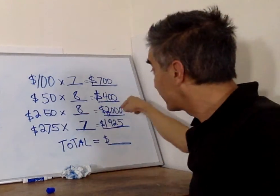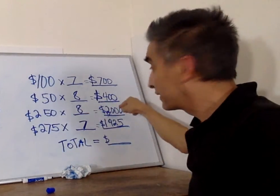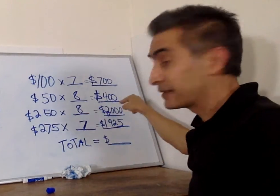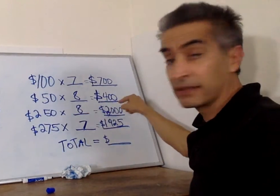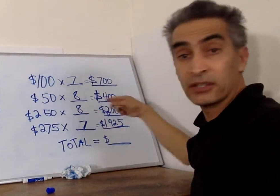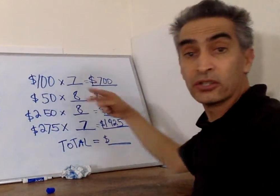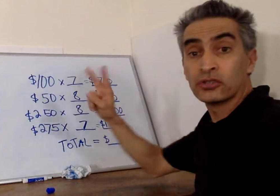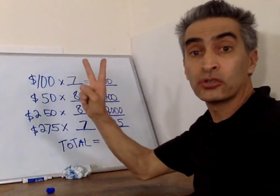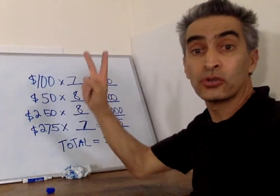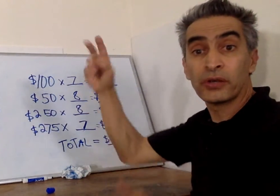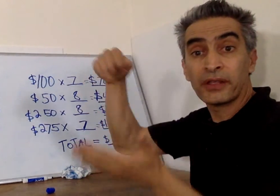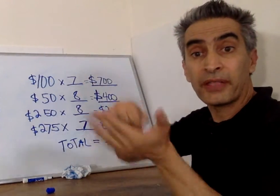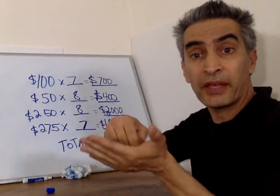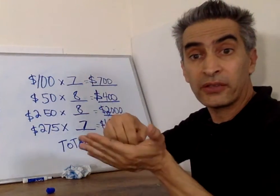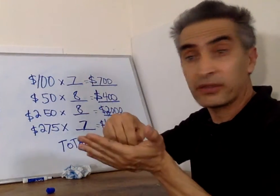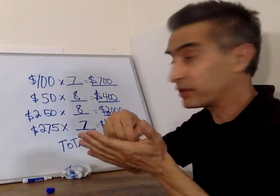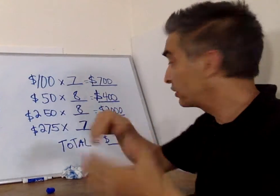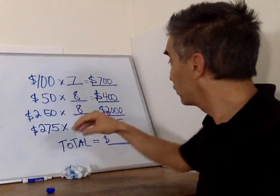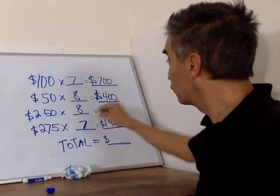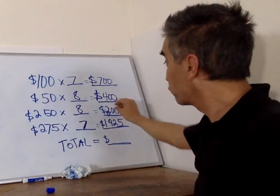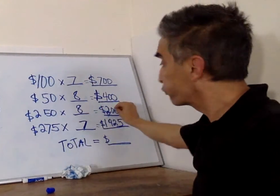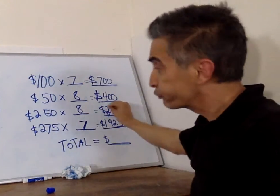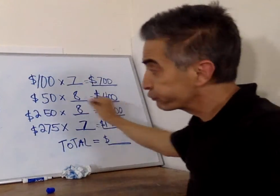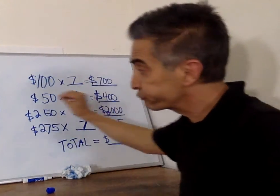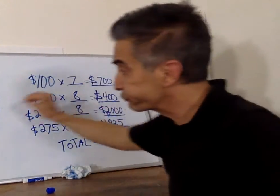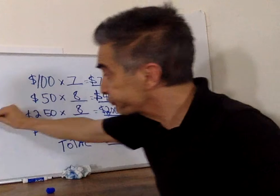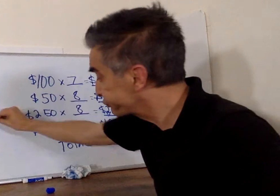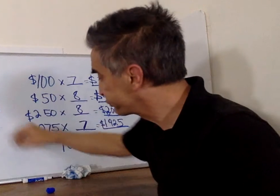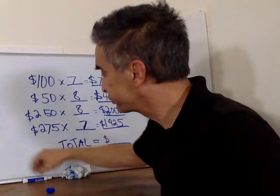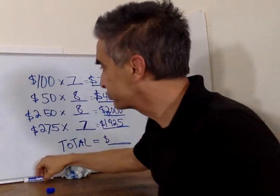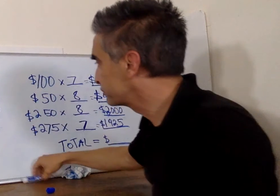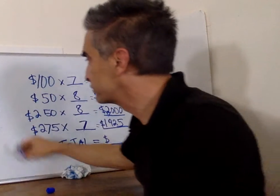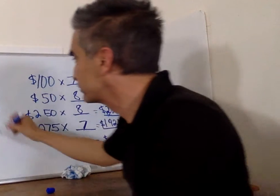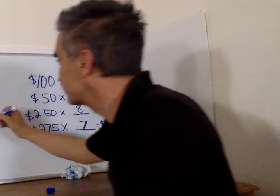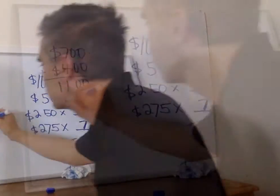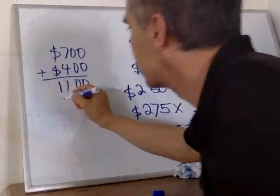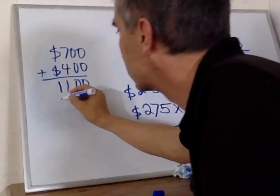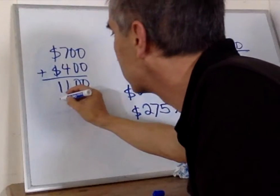now this $2,000 I'm going to move that over here